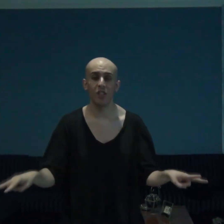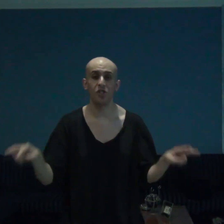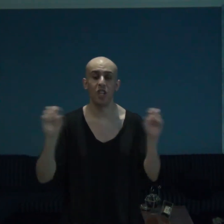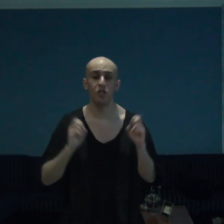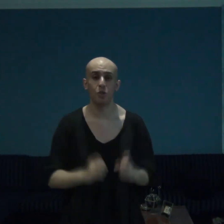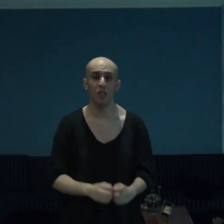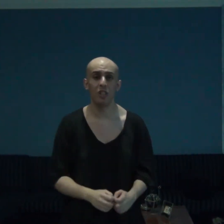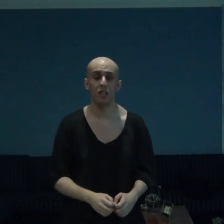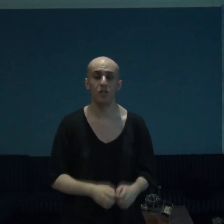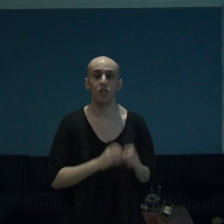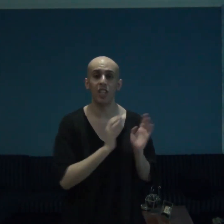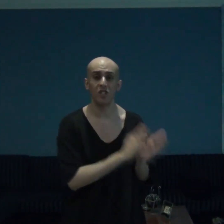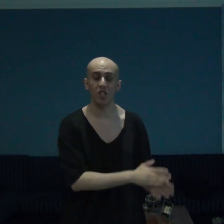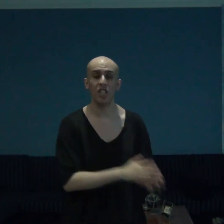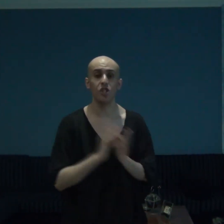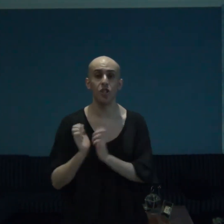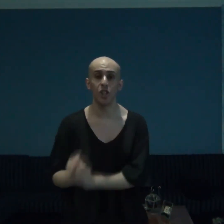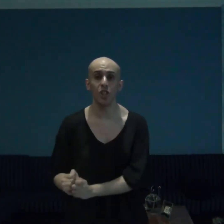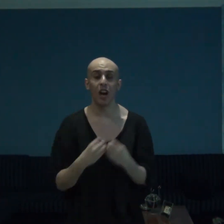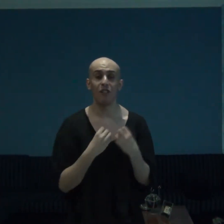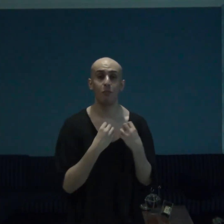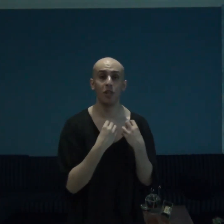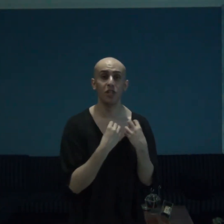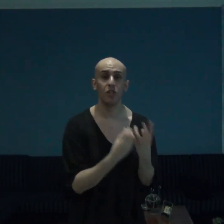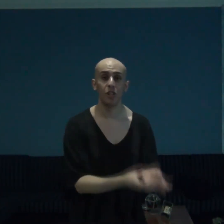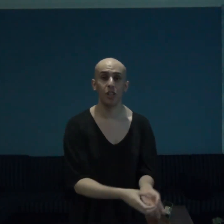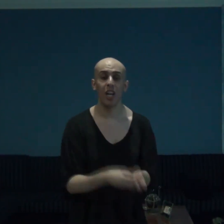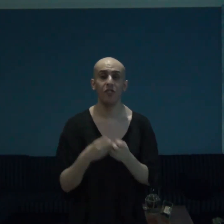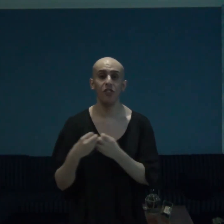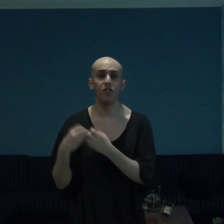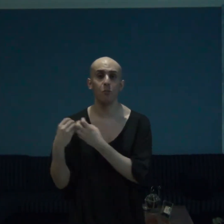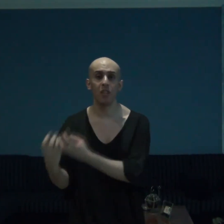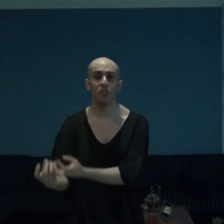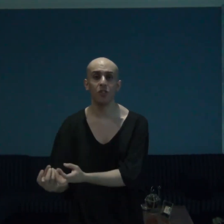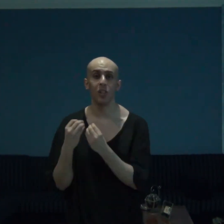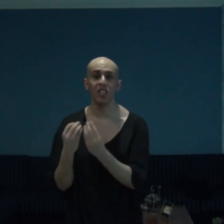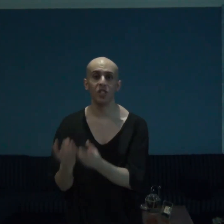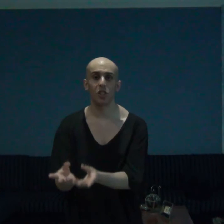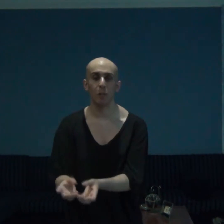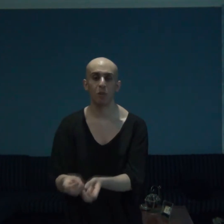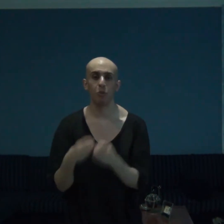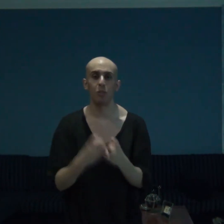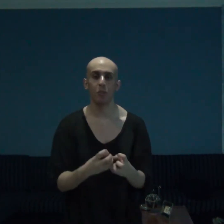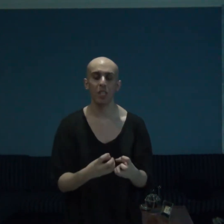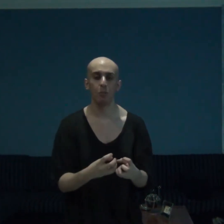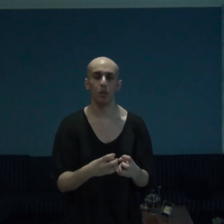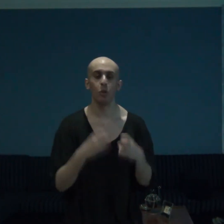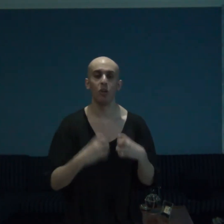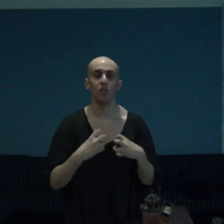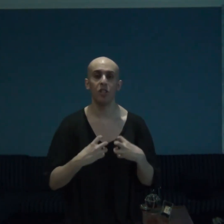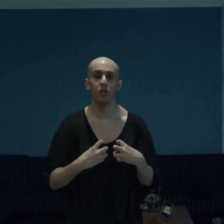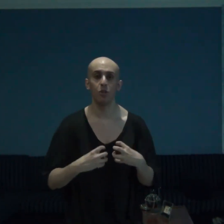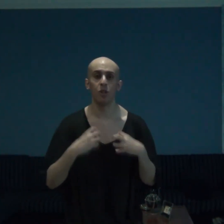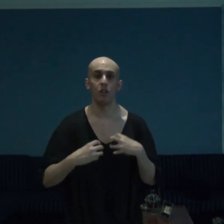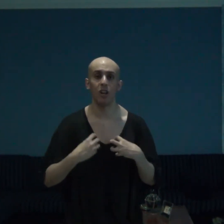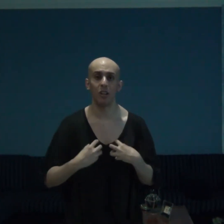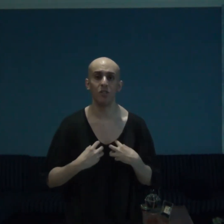and strugglers Guts and Jill have personal and intimate relationships with people who are dear to their hearts